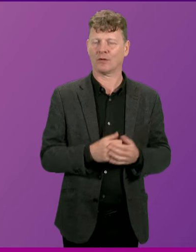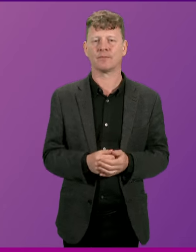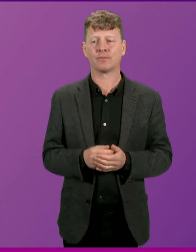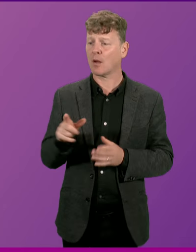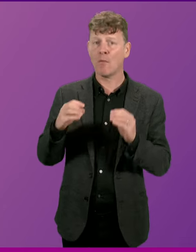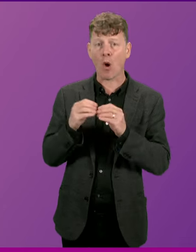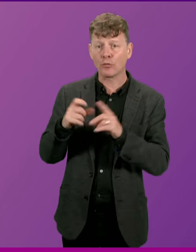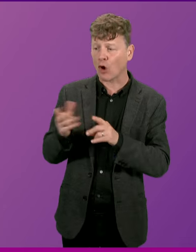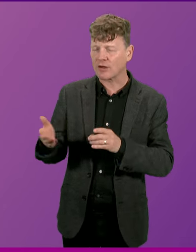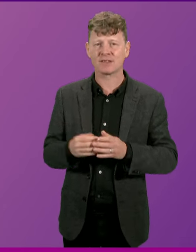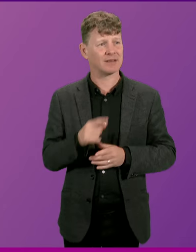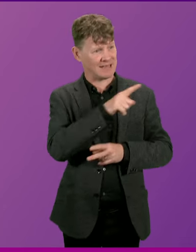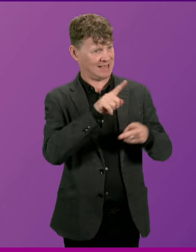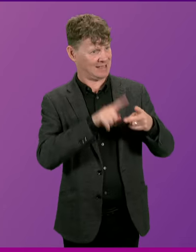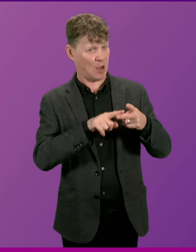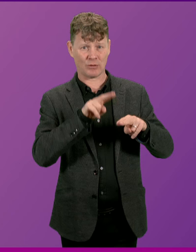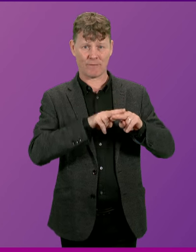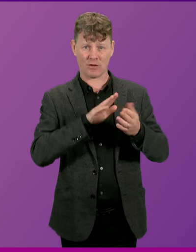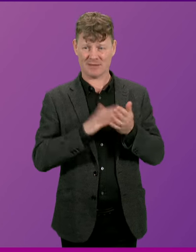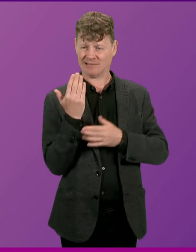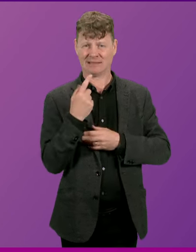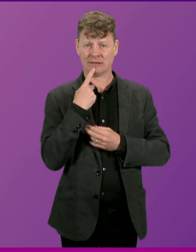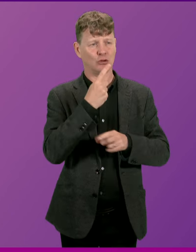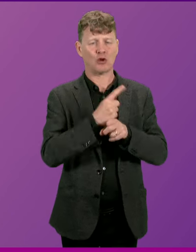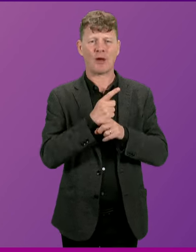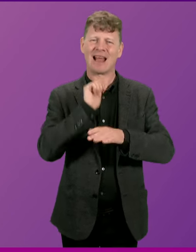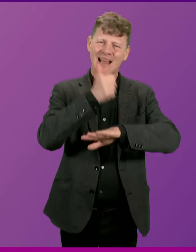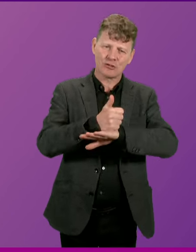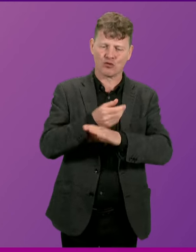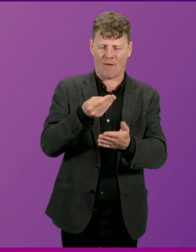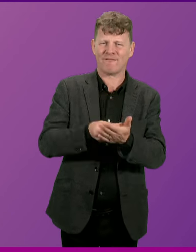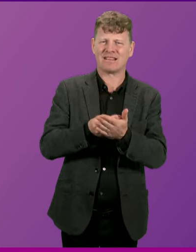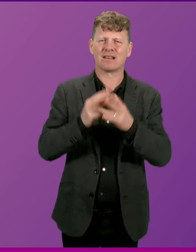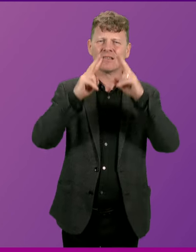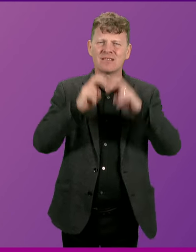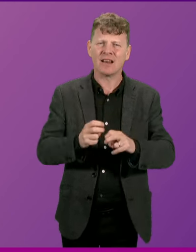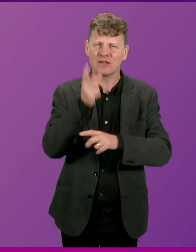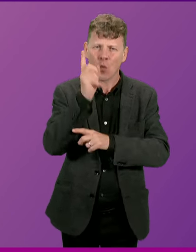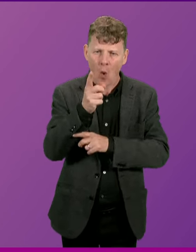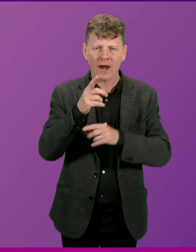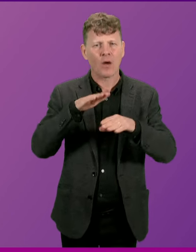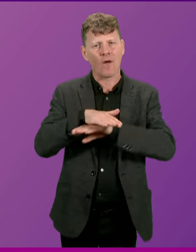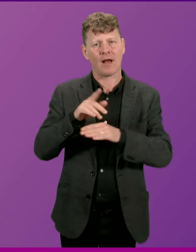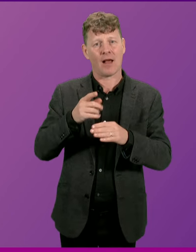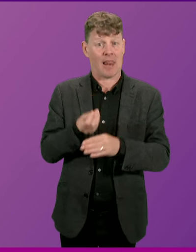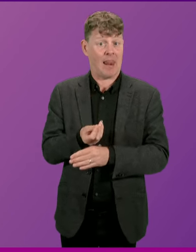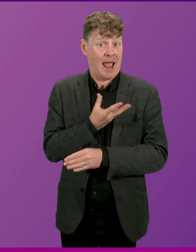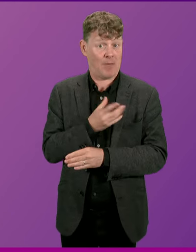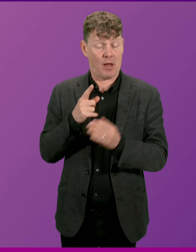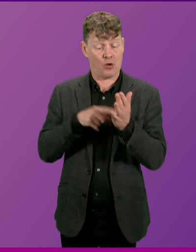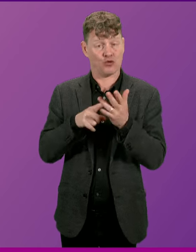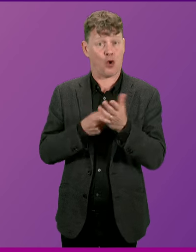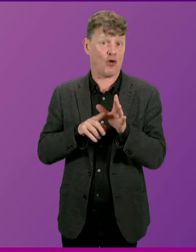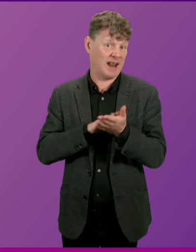The Deputy First Minister earlier mentioned the fiscal studies warnings that Labour and Tory spending plans will mean sharp cuts